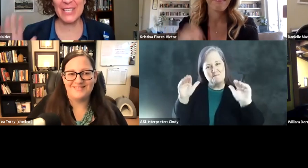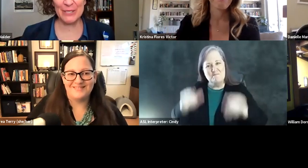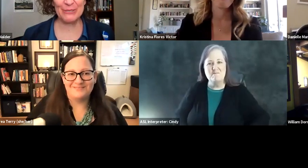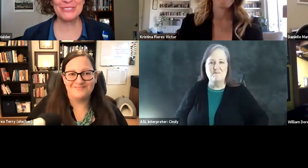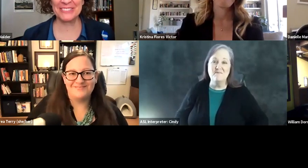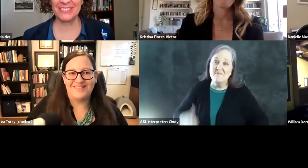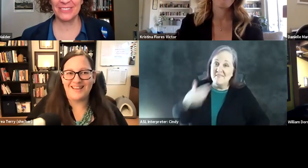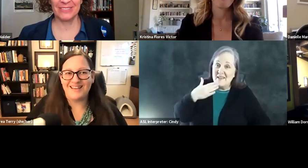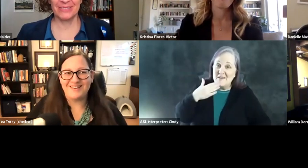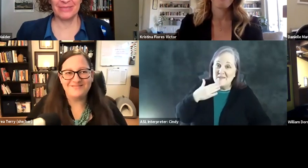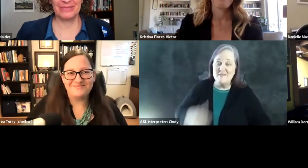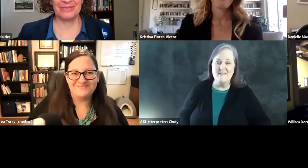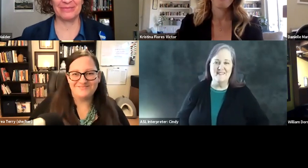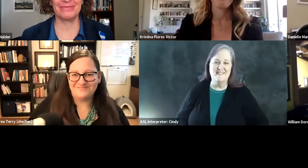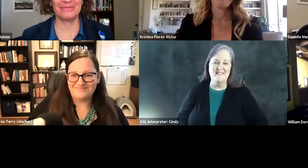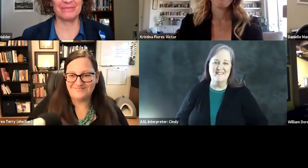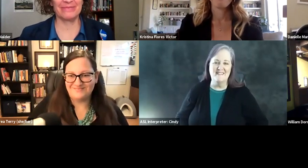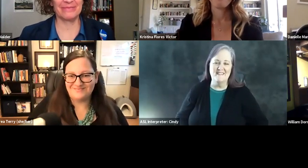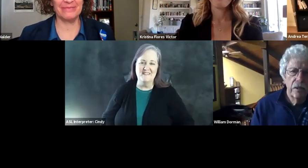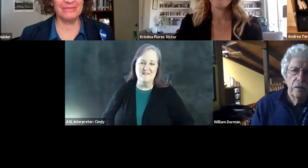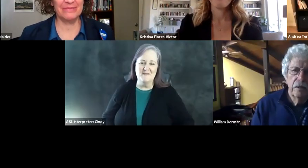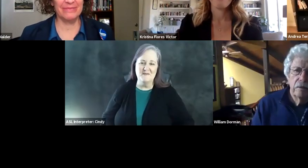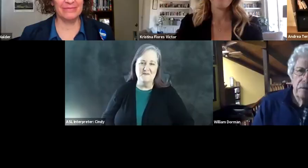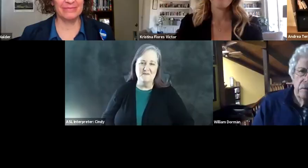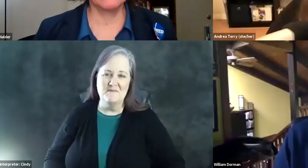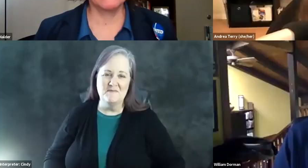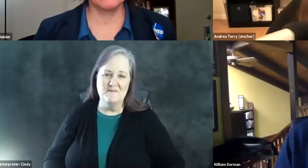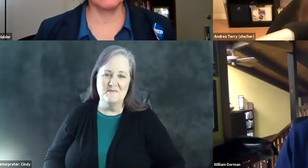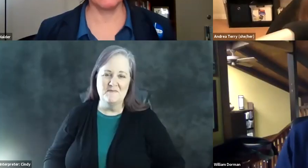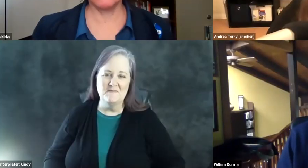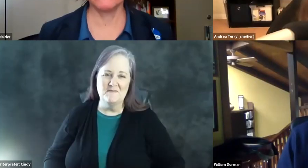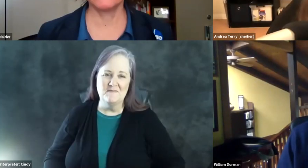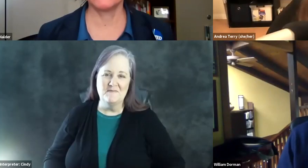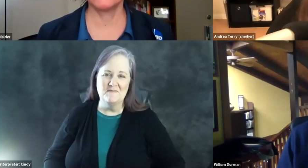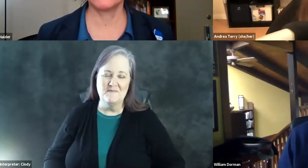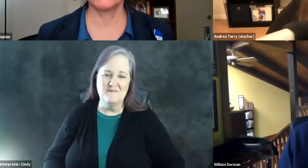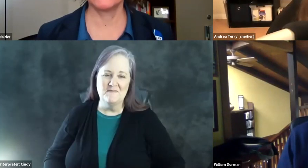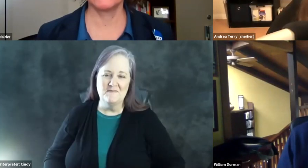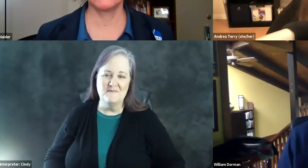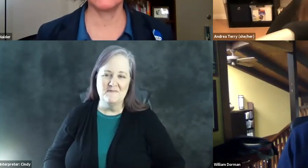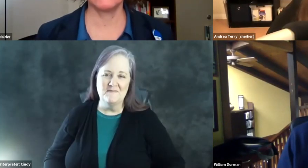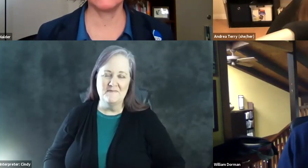Thank you. Thank you. Thank you.